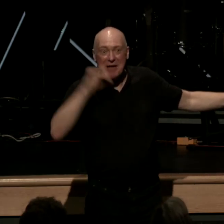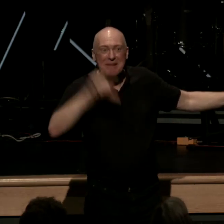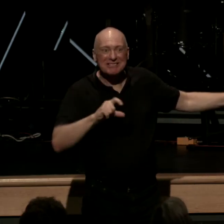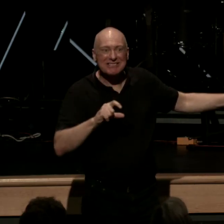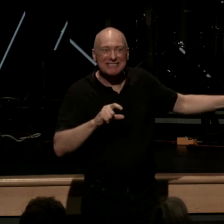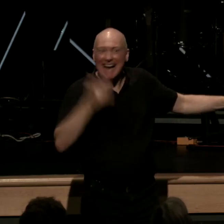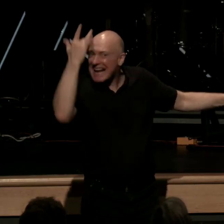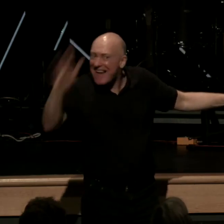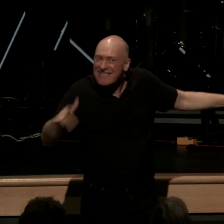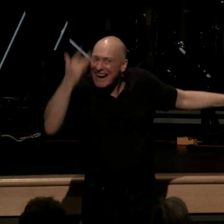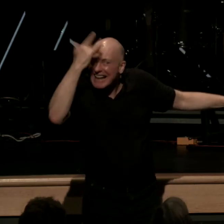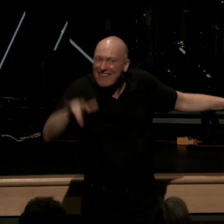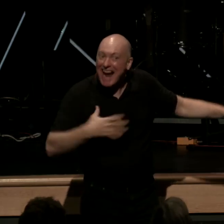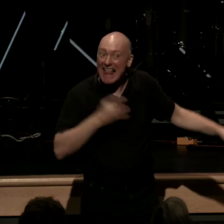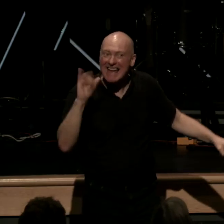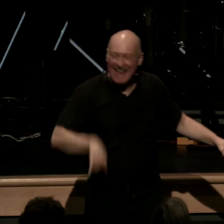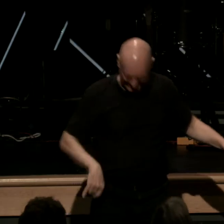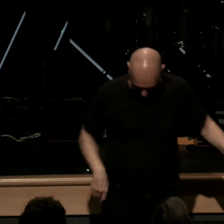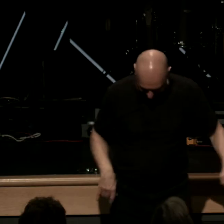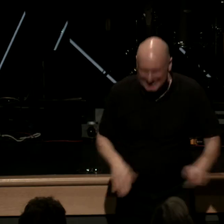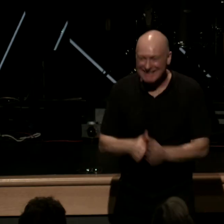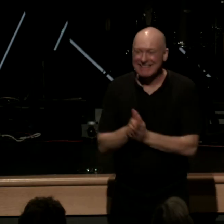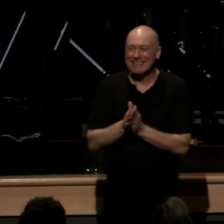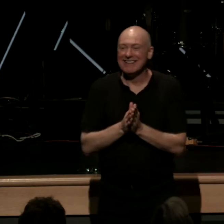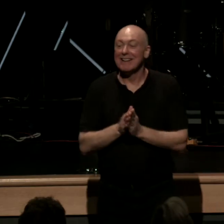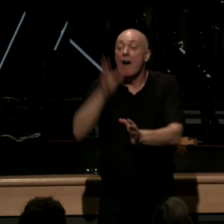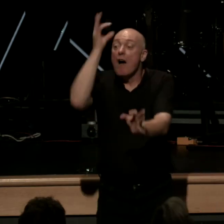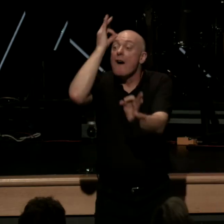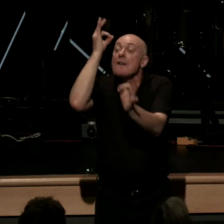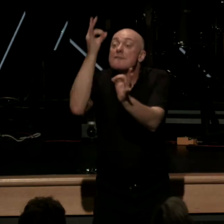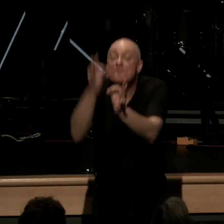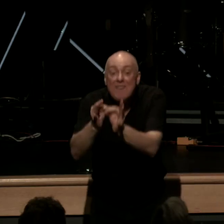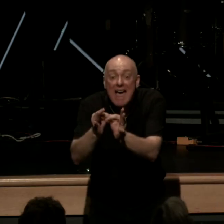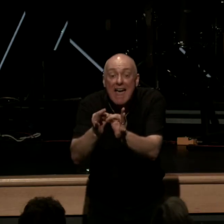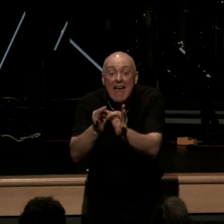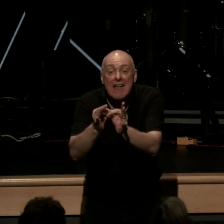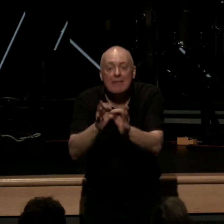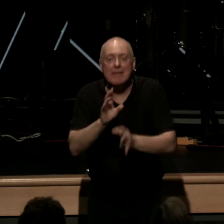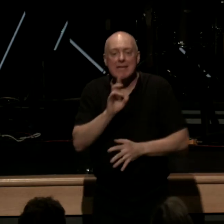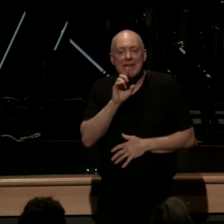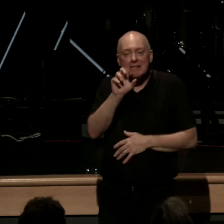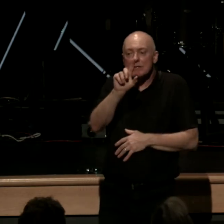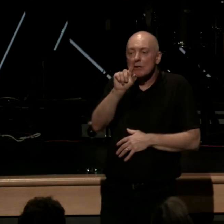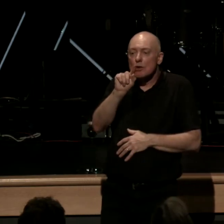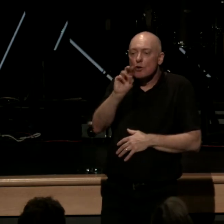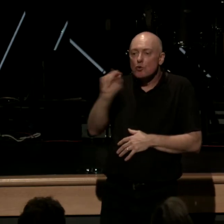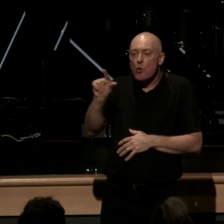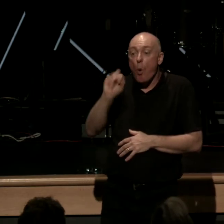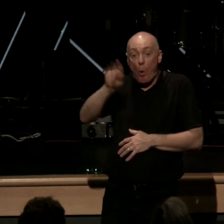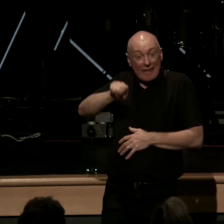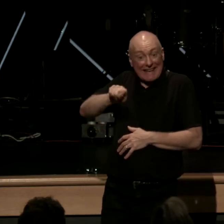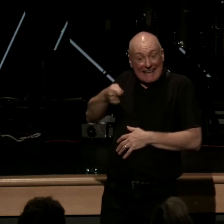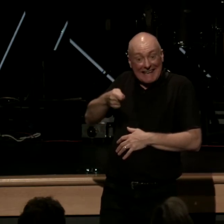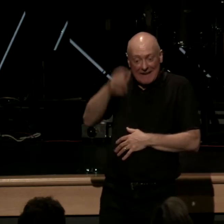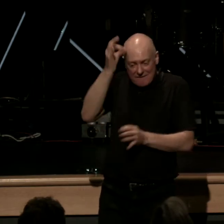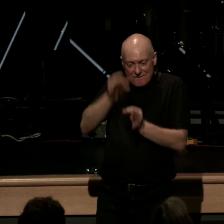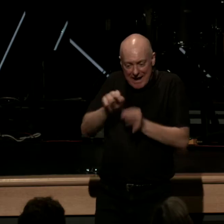love that so much faith is the instrument or the key that unlocks the other